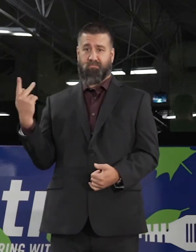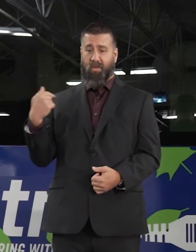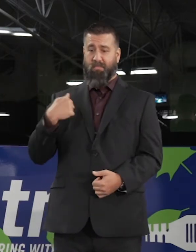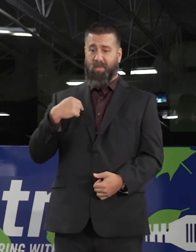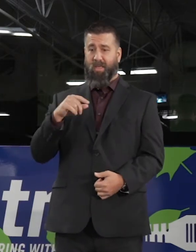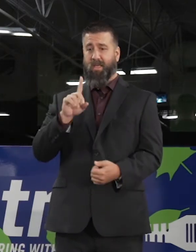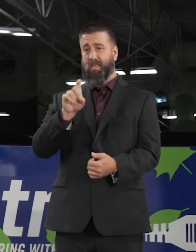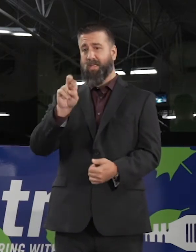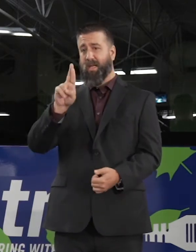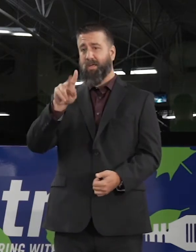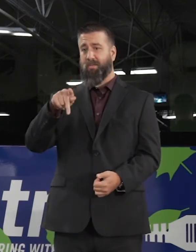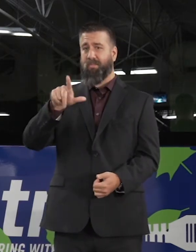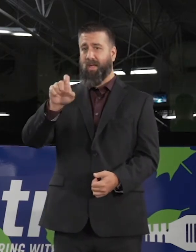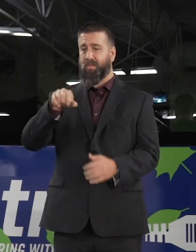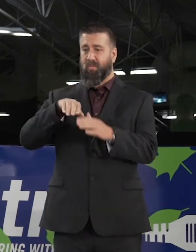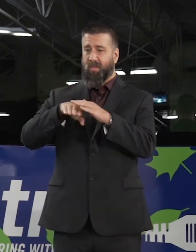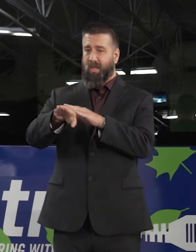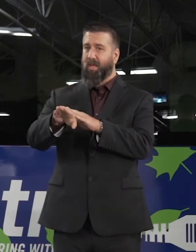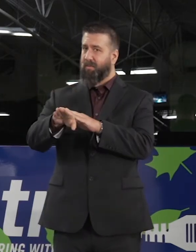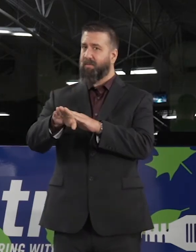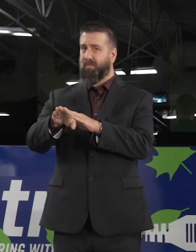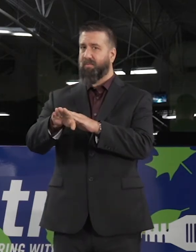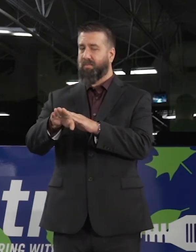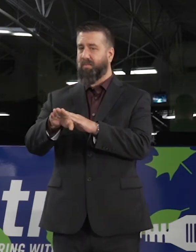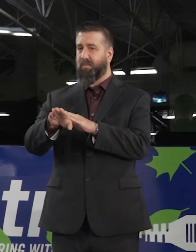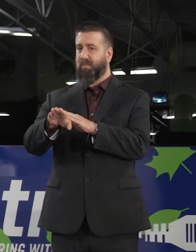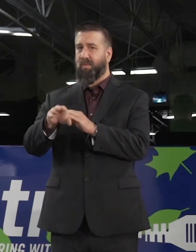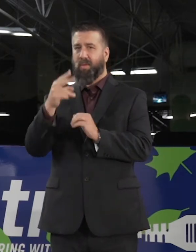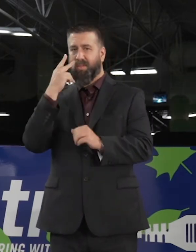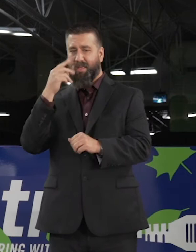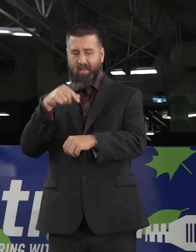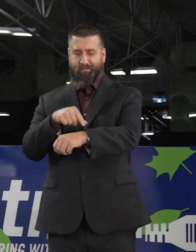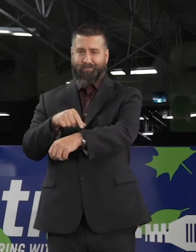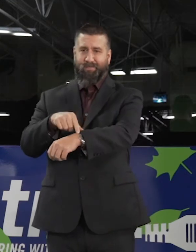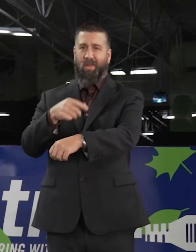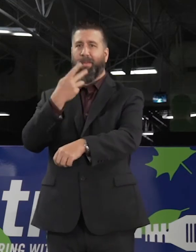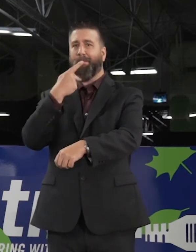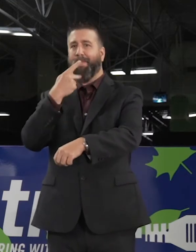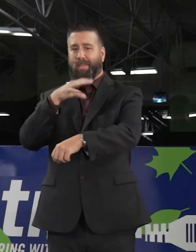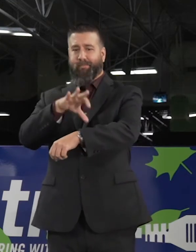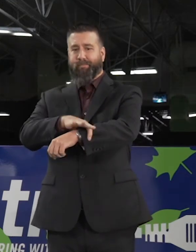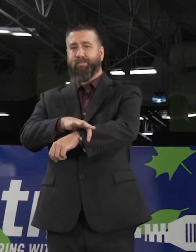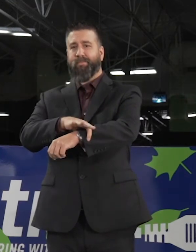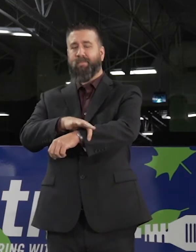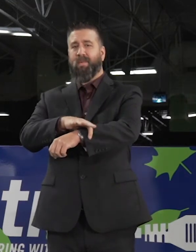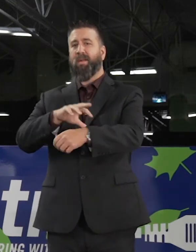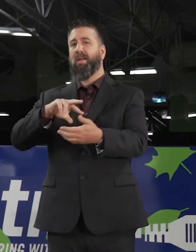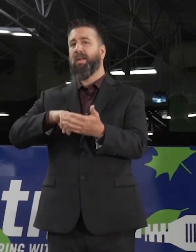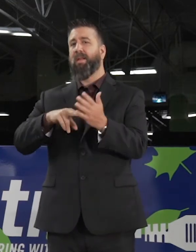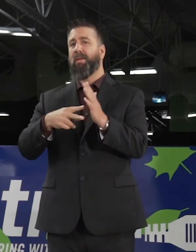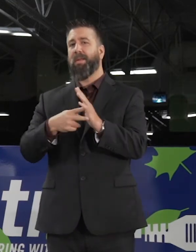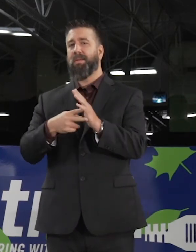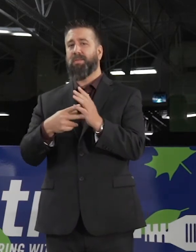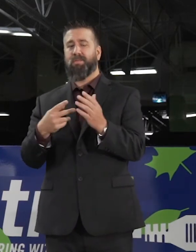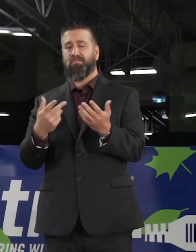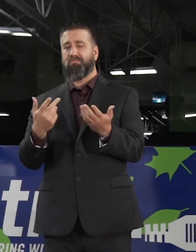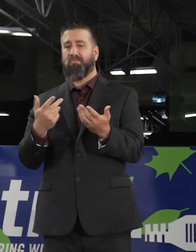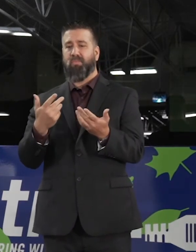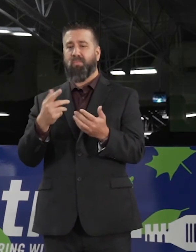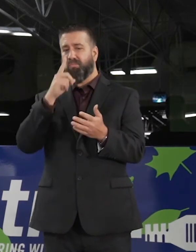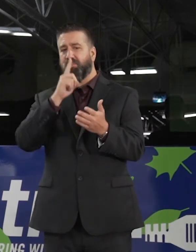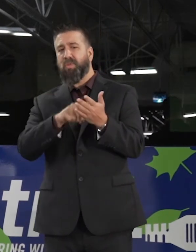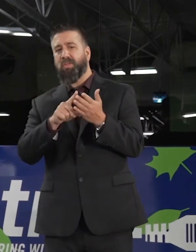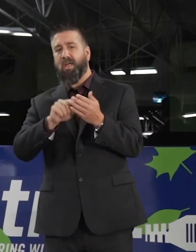about the screening and you see the pink band that I have on. And that is a sign of what we are doing to protect